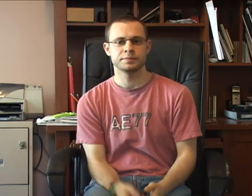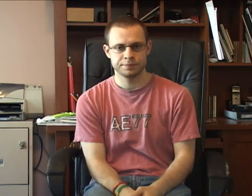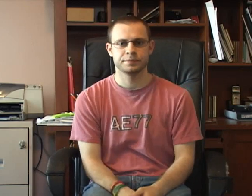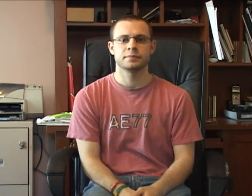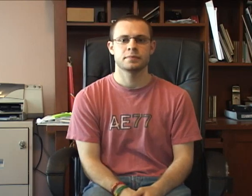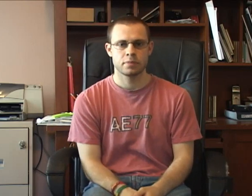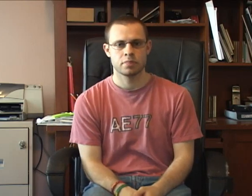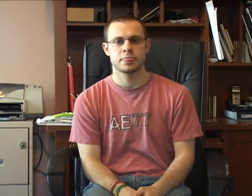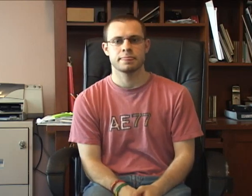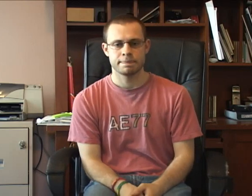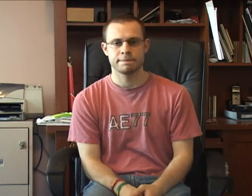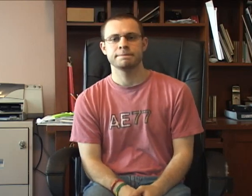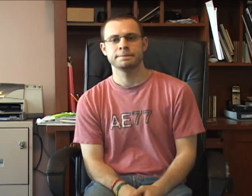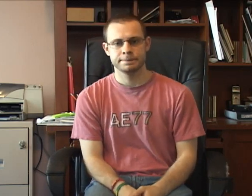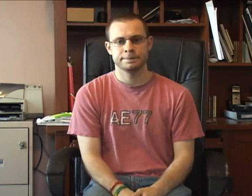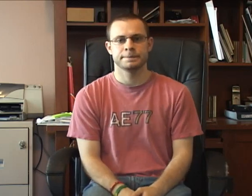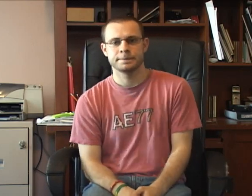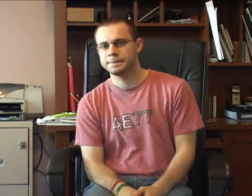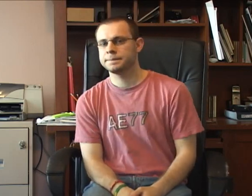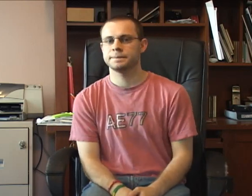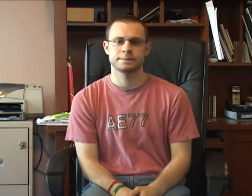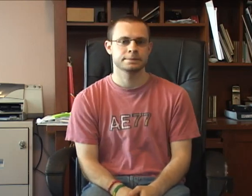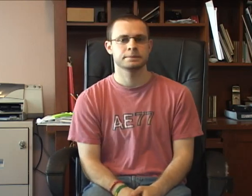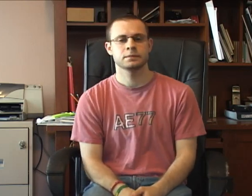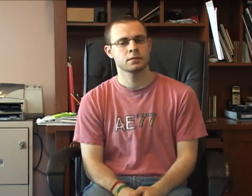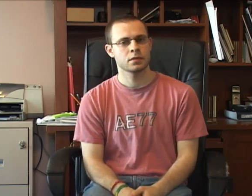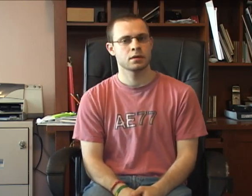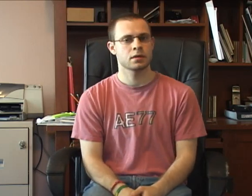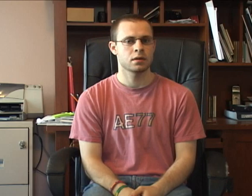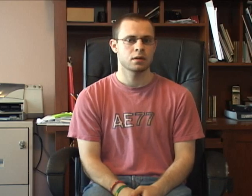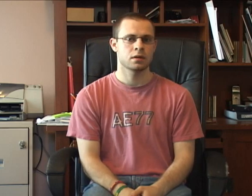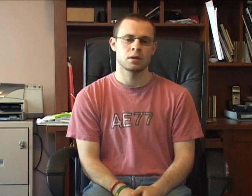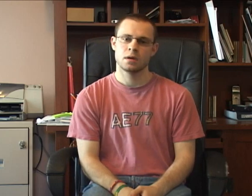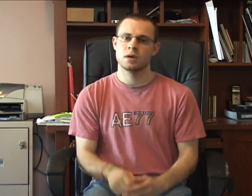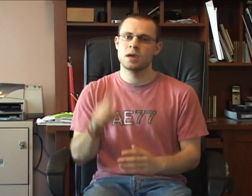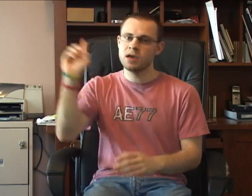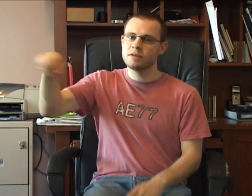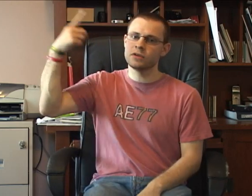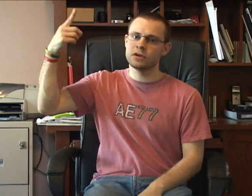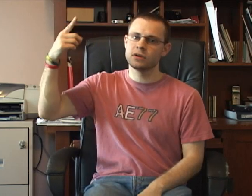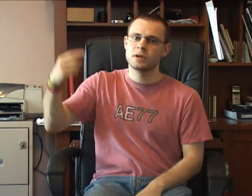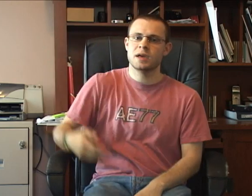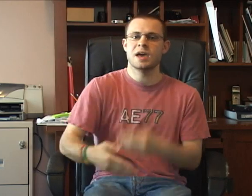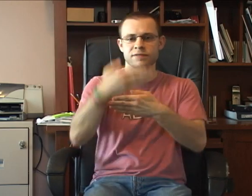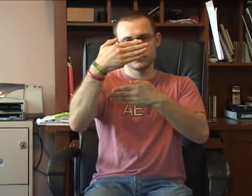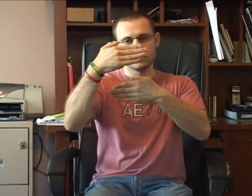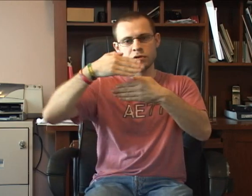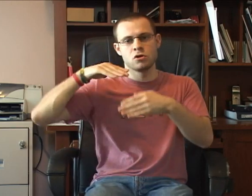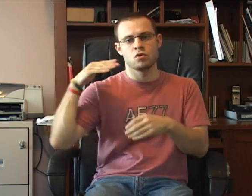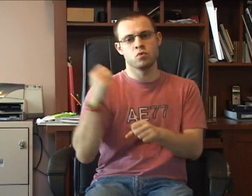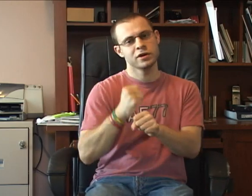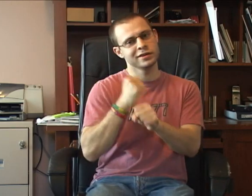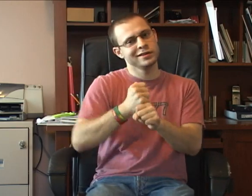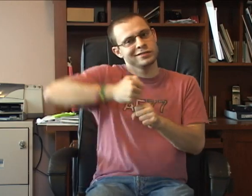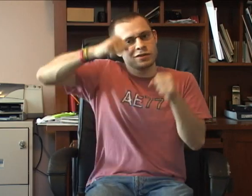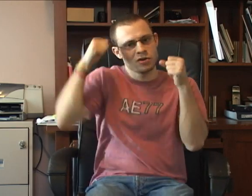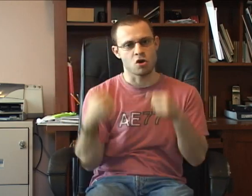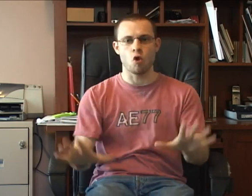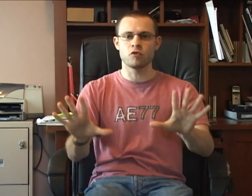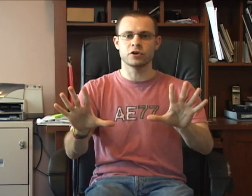ever, after, work is over